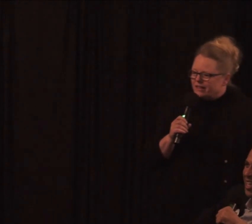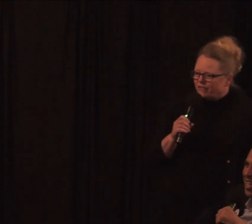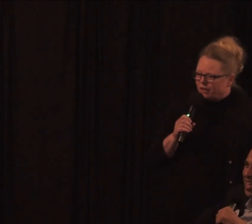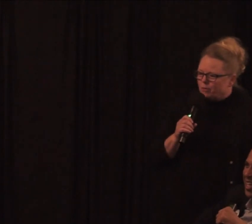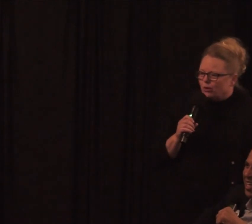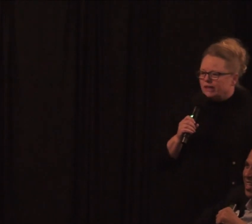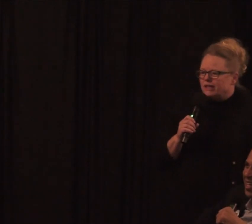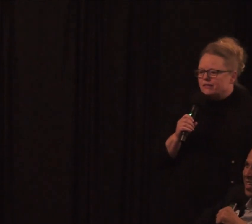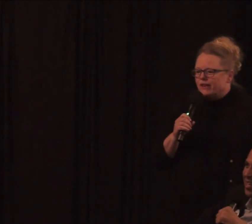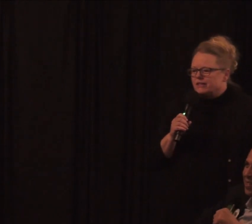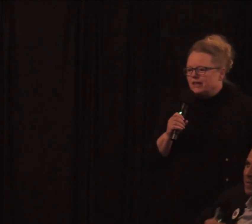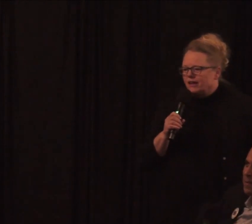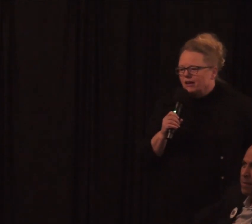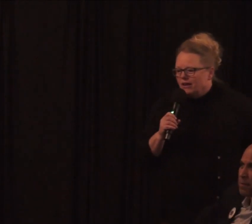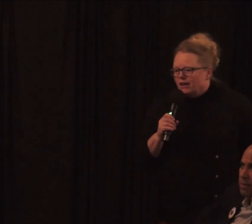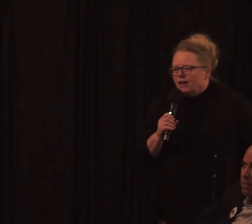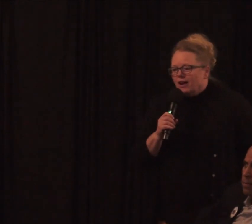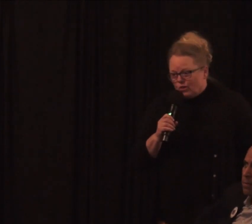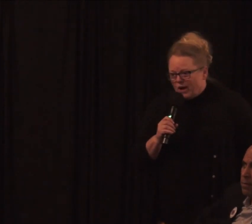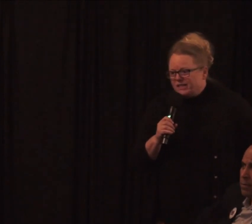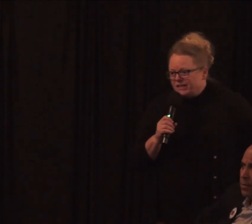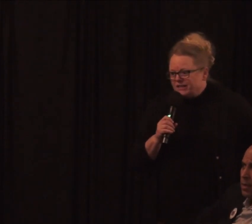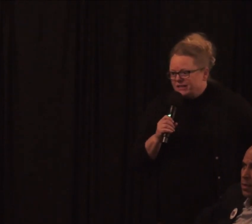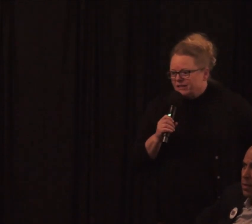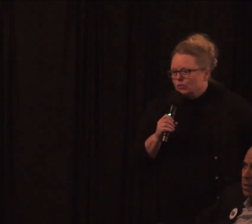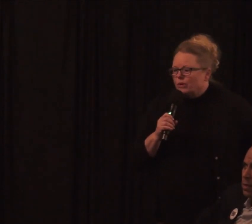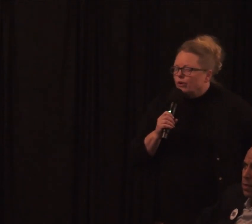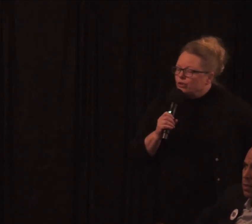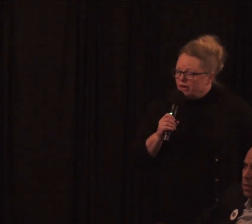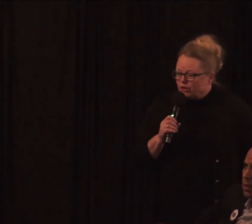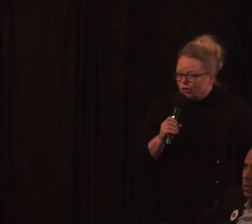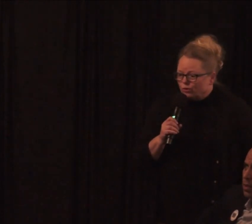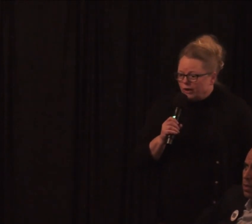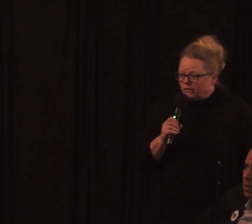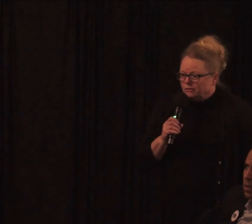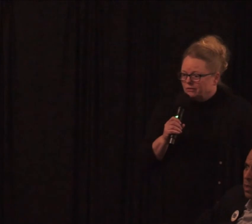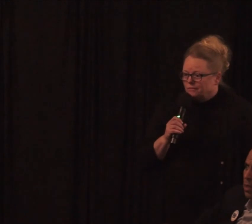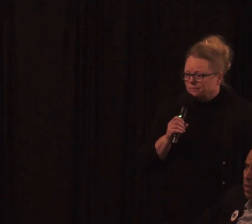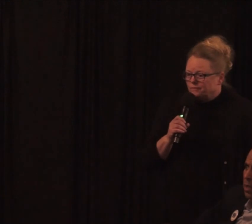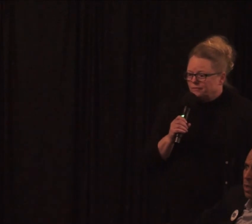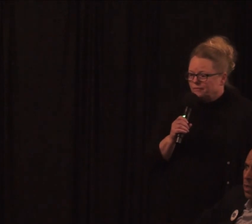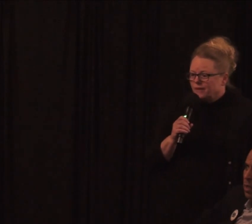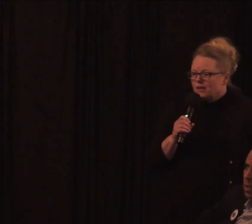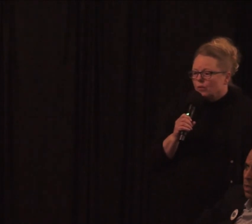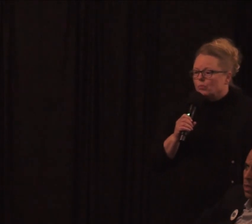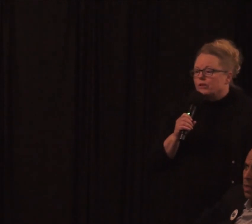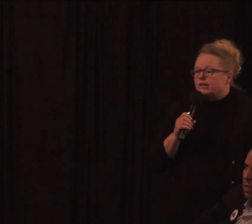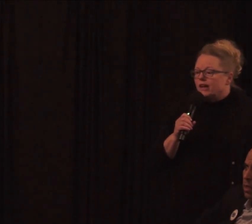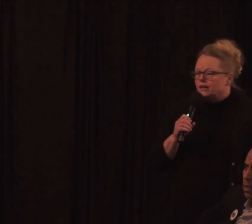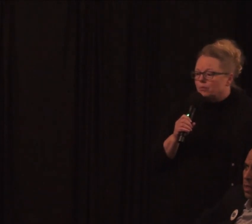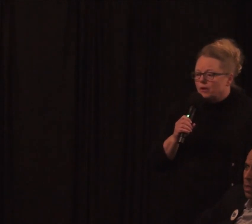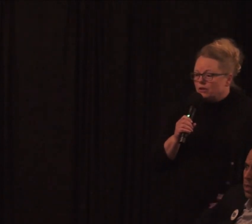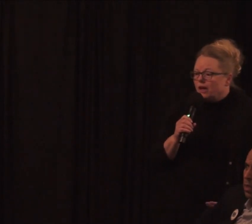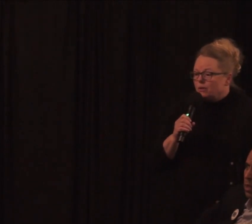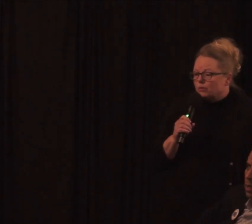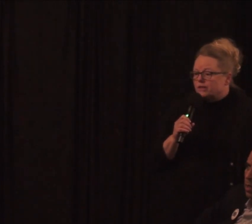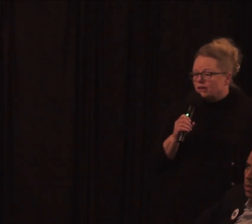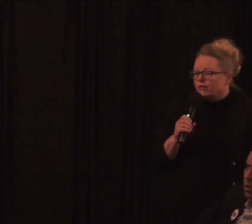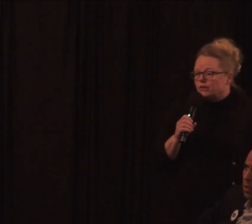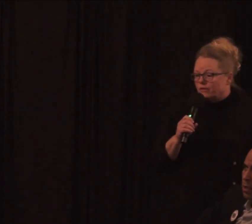The deaf community is facing a crisis with our deaf children. More than 90